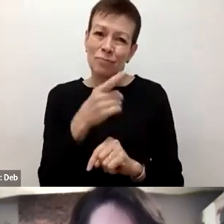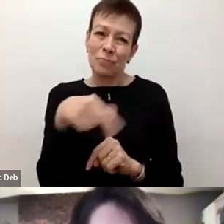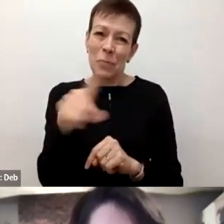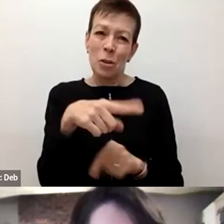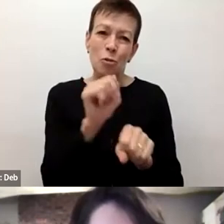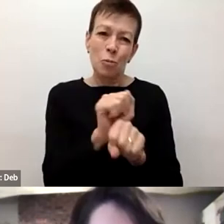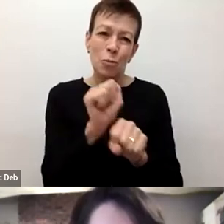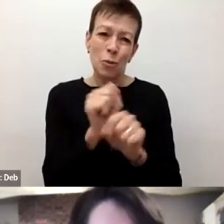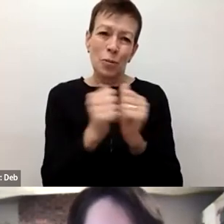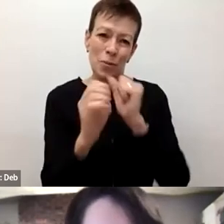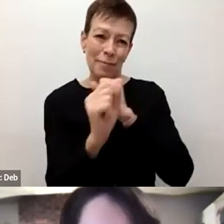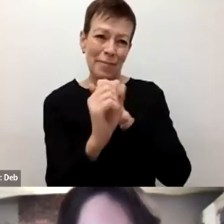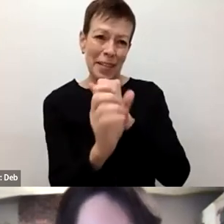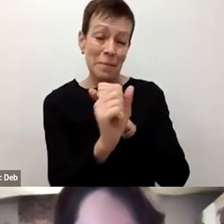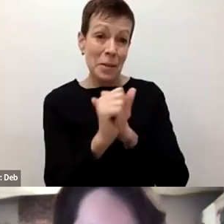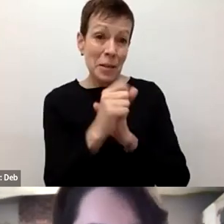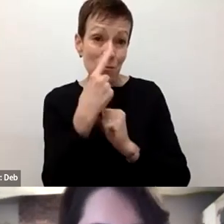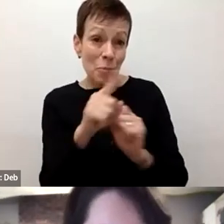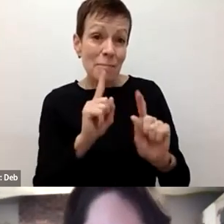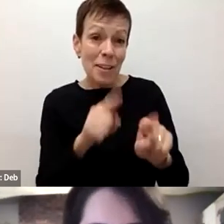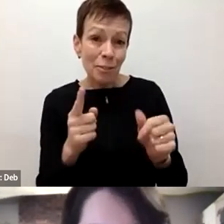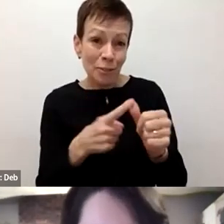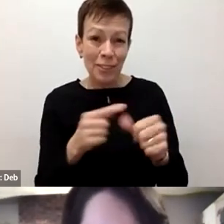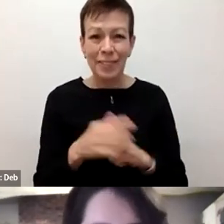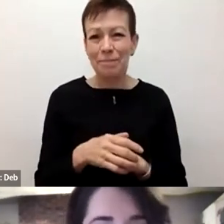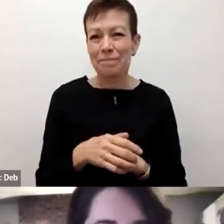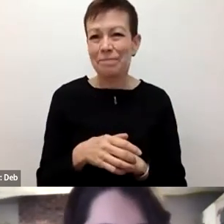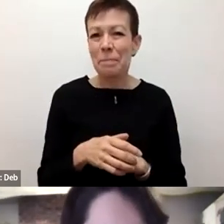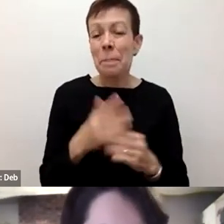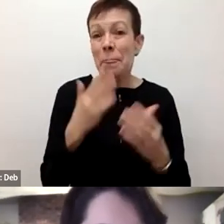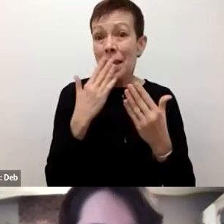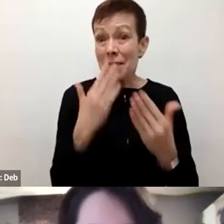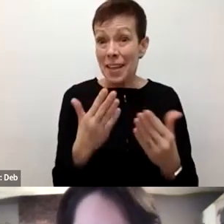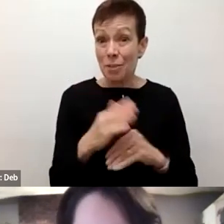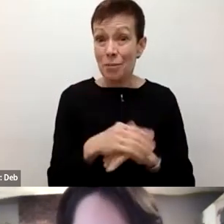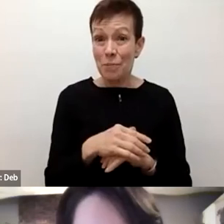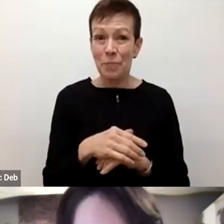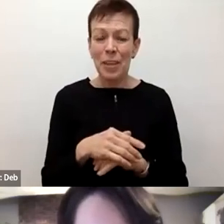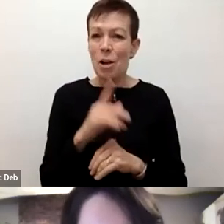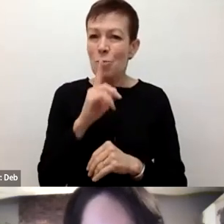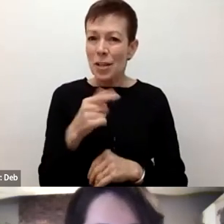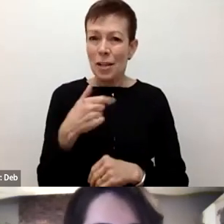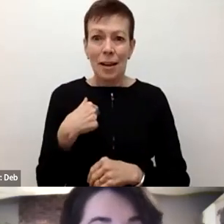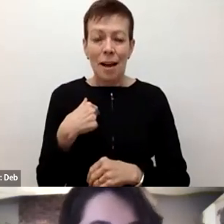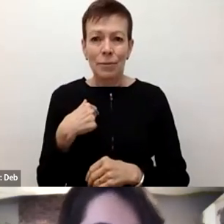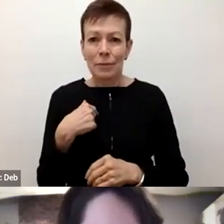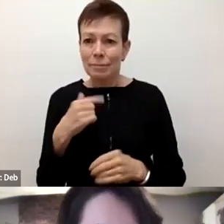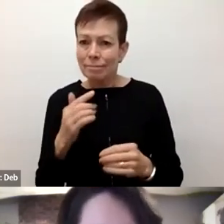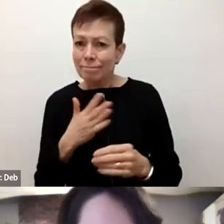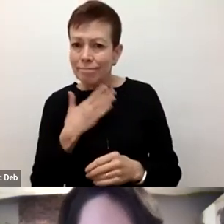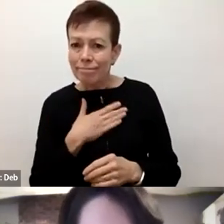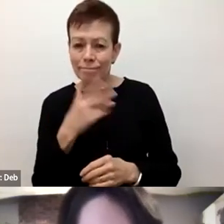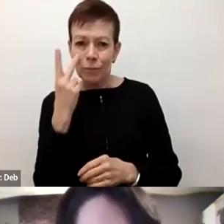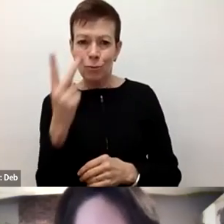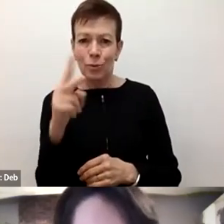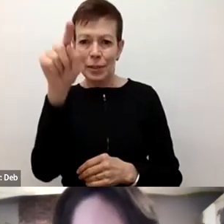campaign for a long time. Thank you, Emilio. And it was so encouraging to read these questions about, you know, what we can